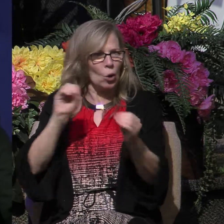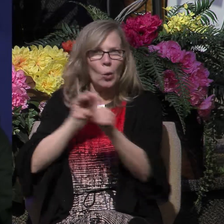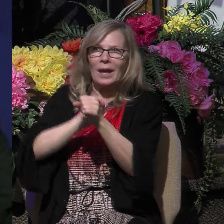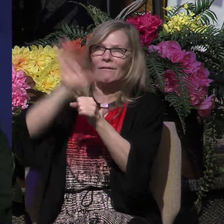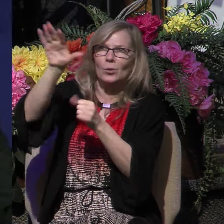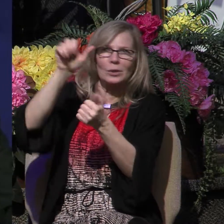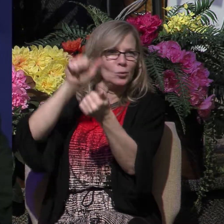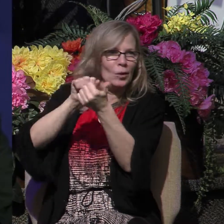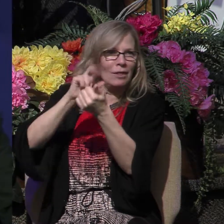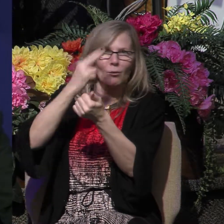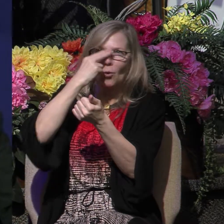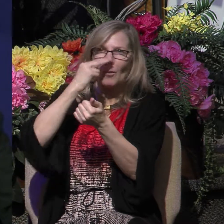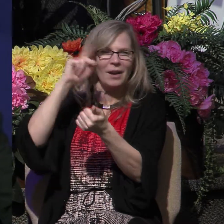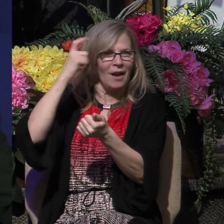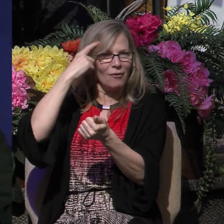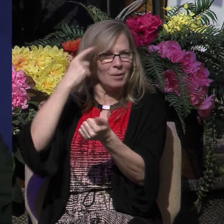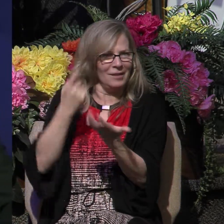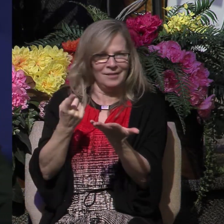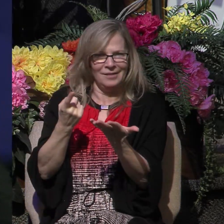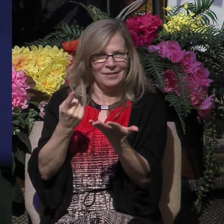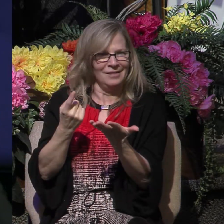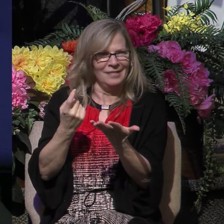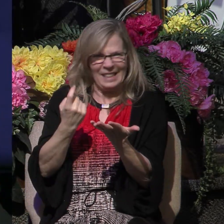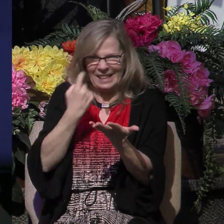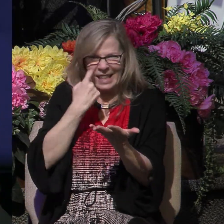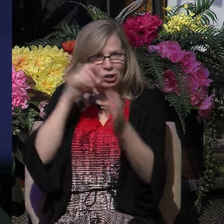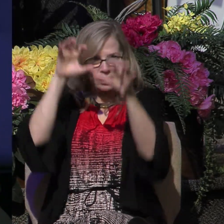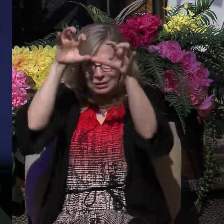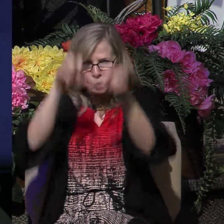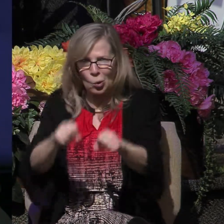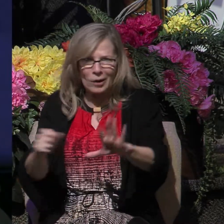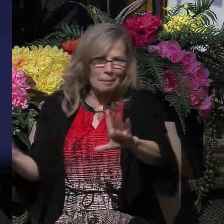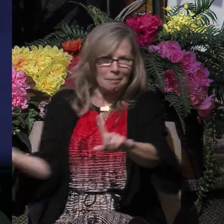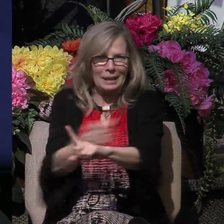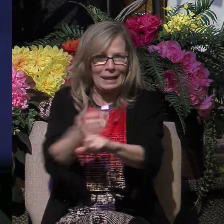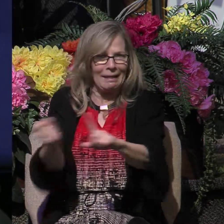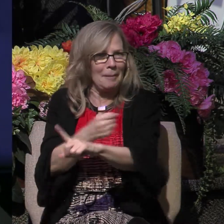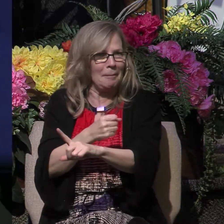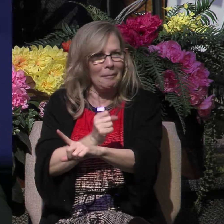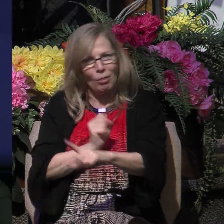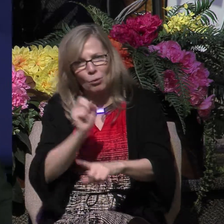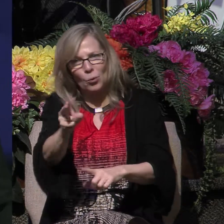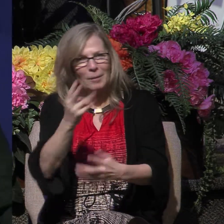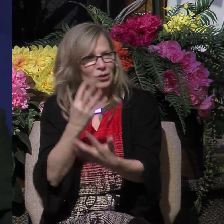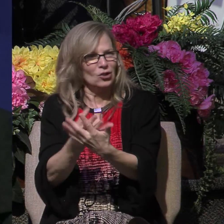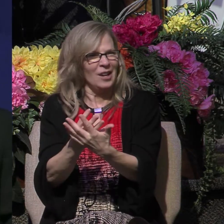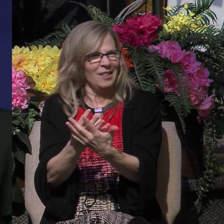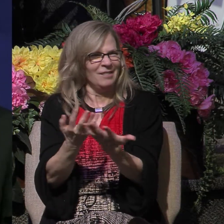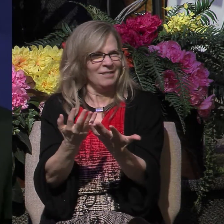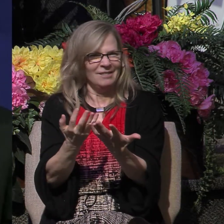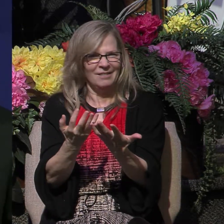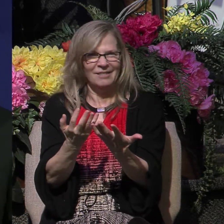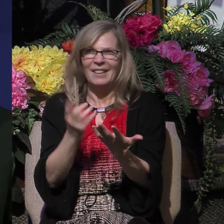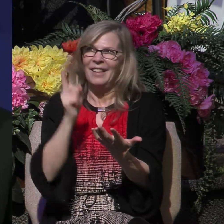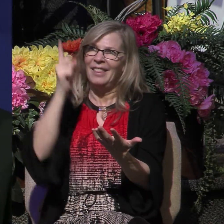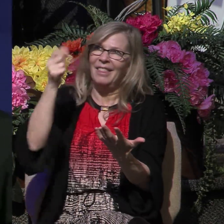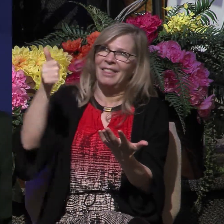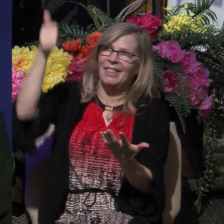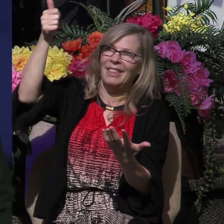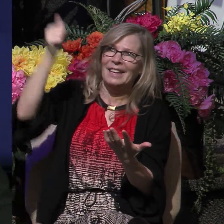magistrates. These are the men who had just torn their clothes off and beaten them and thrown them in jail. We're not going to listen to them. And the